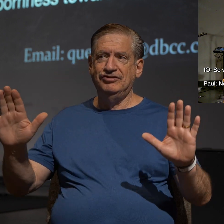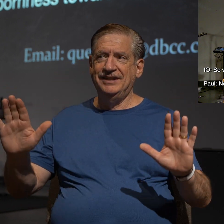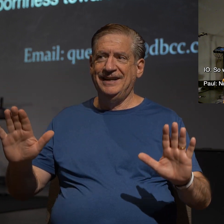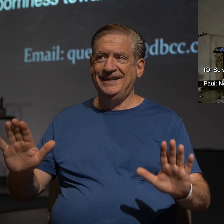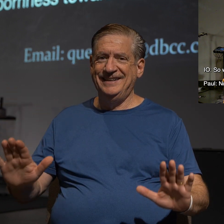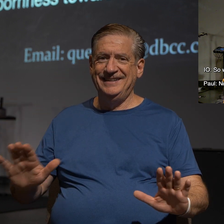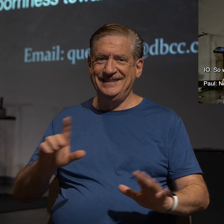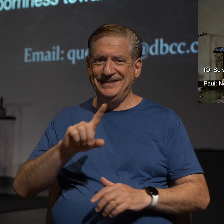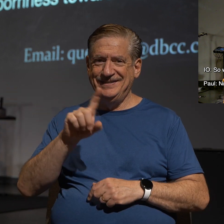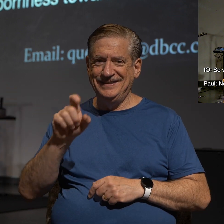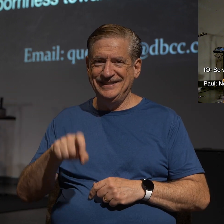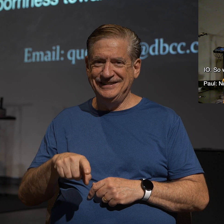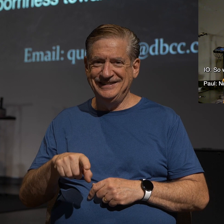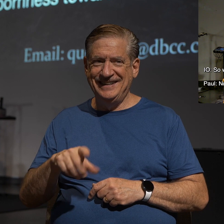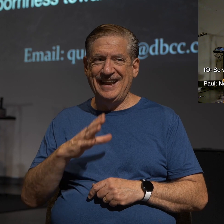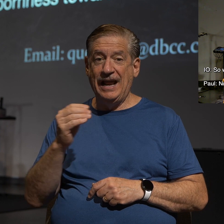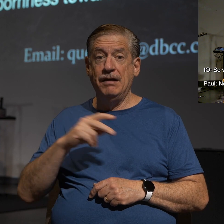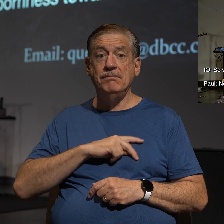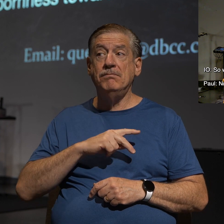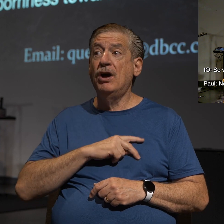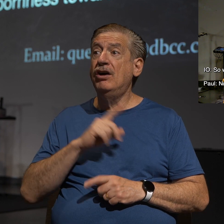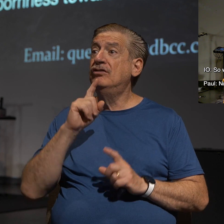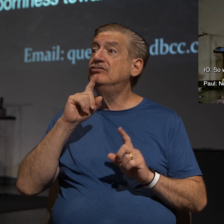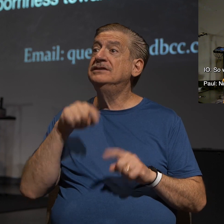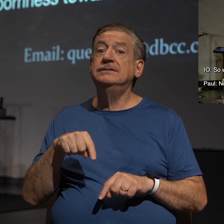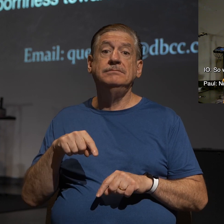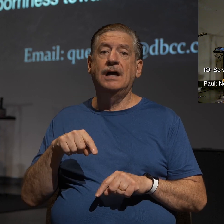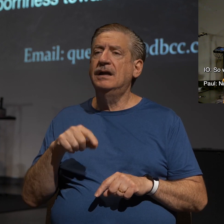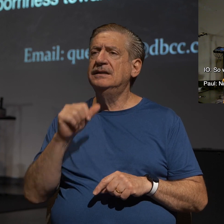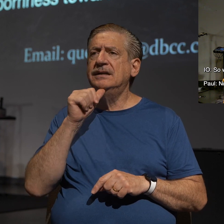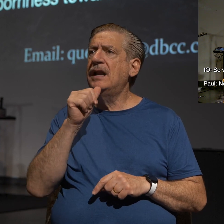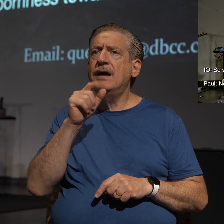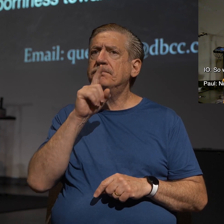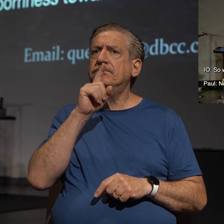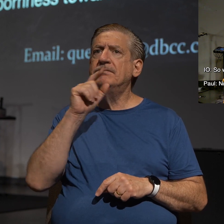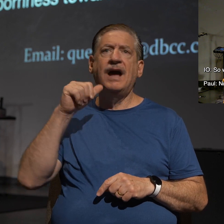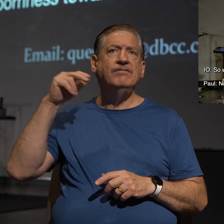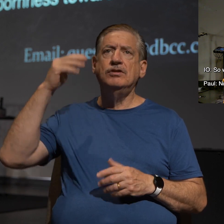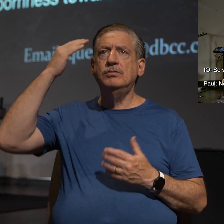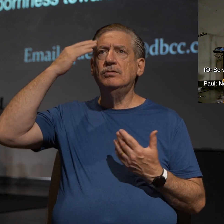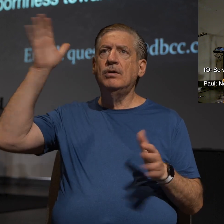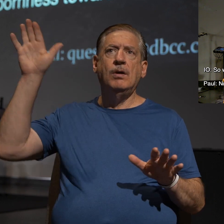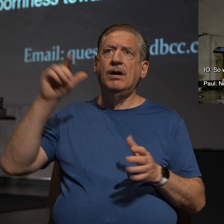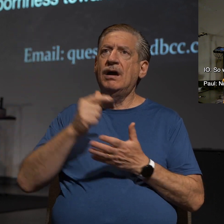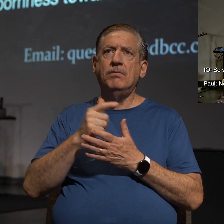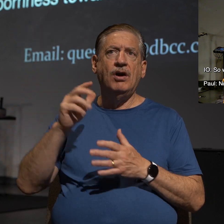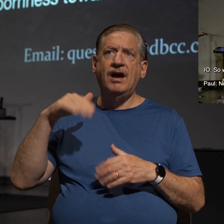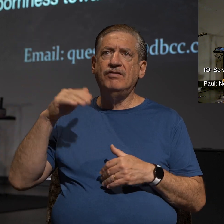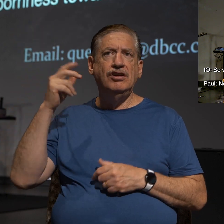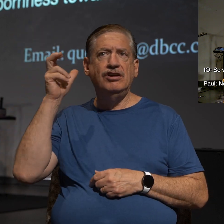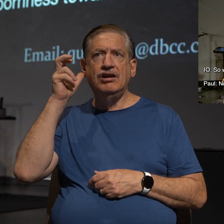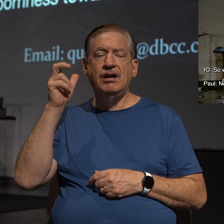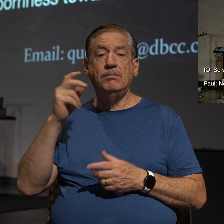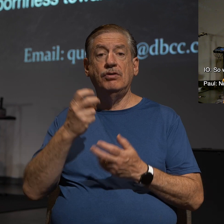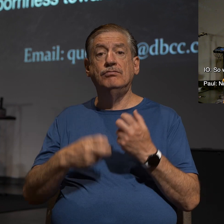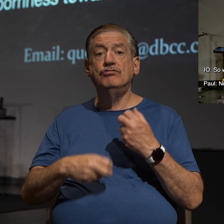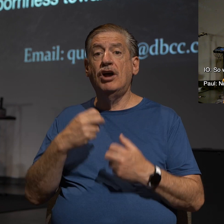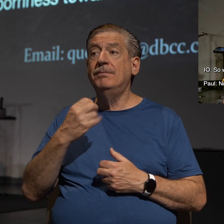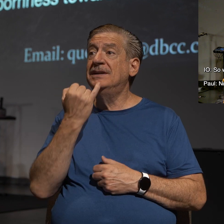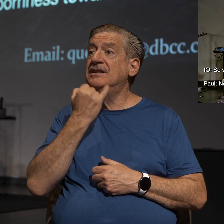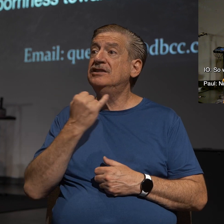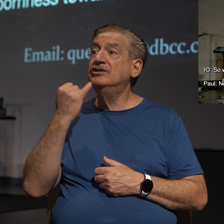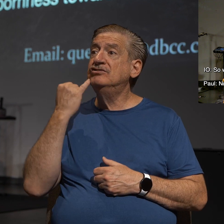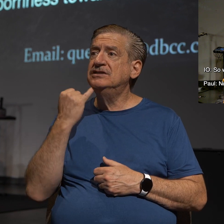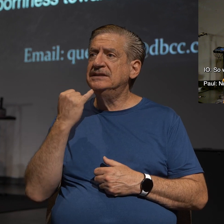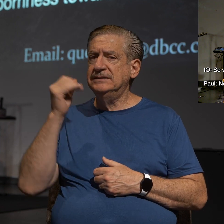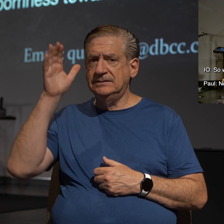Paul's response is this. The problem isn't that they don't know the gospel or haven't heard the gospel. The problem is that Israel, by nature,